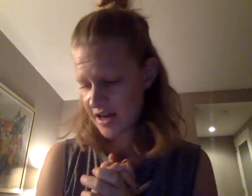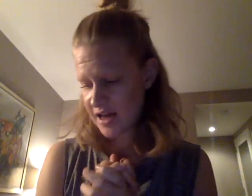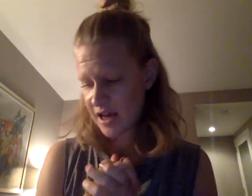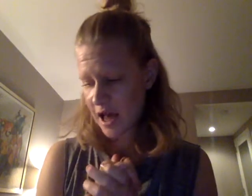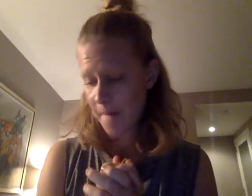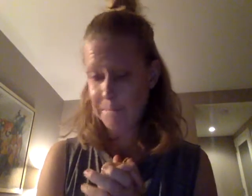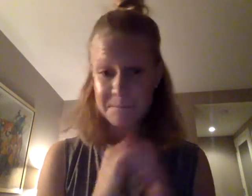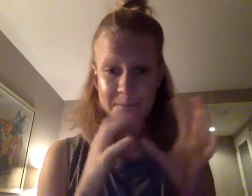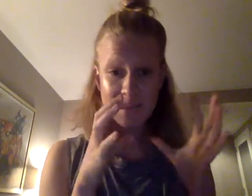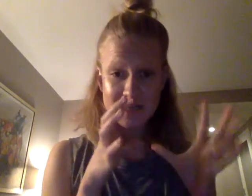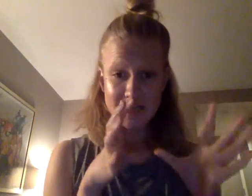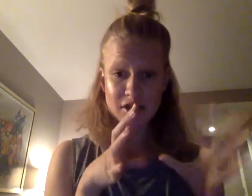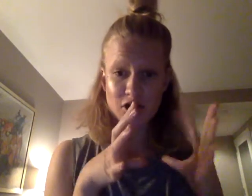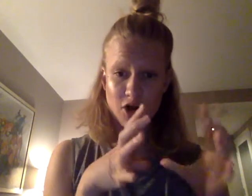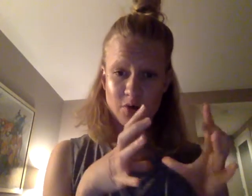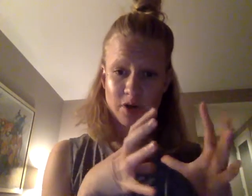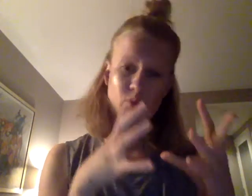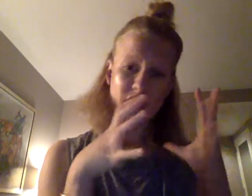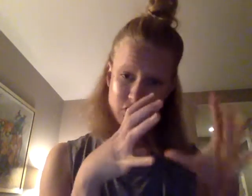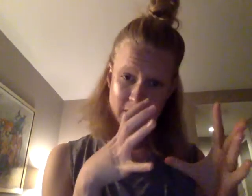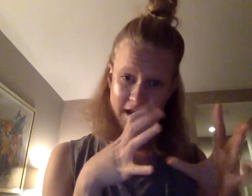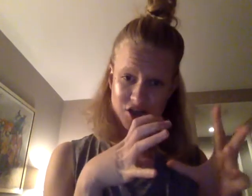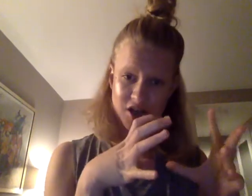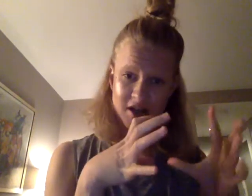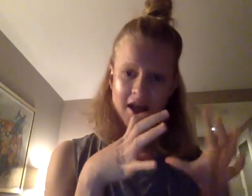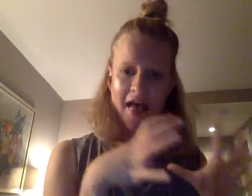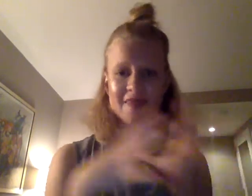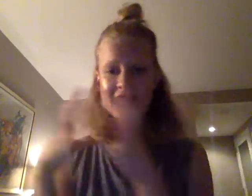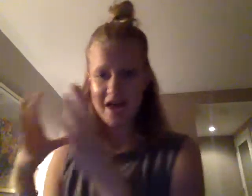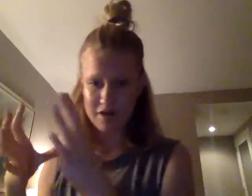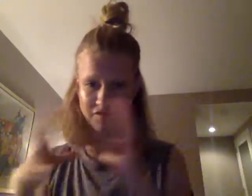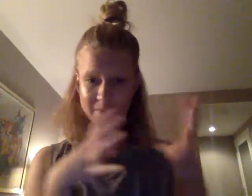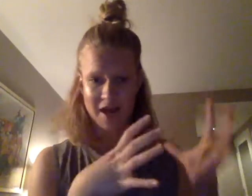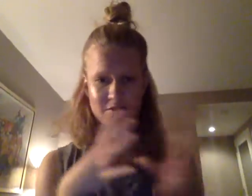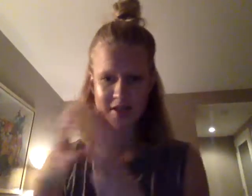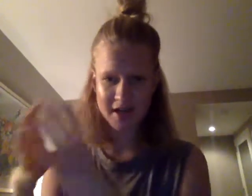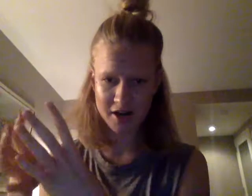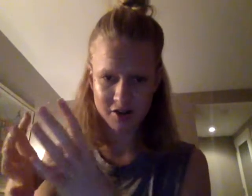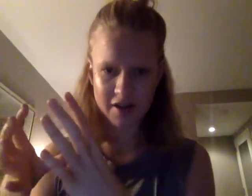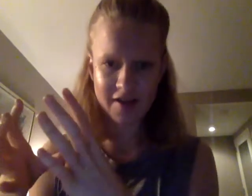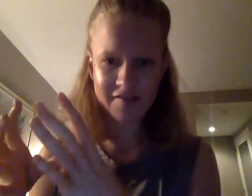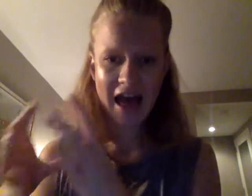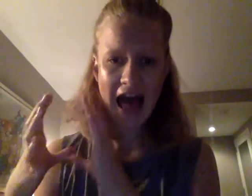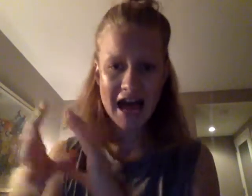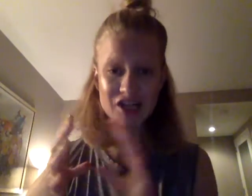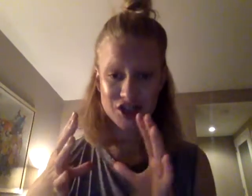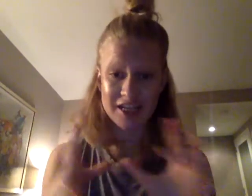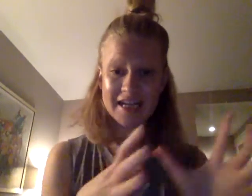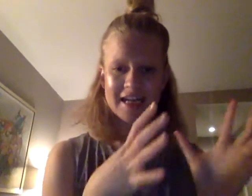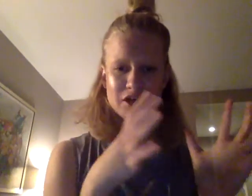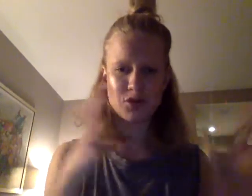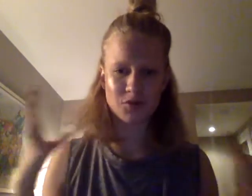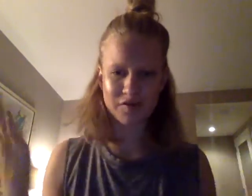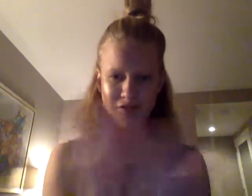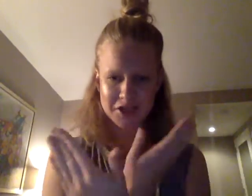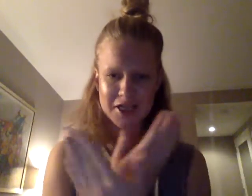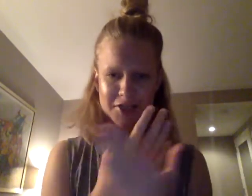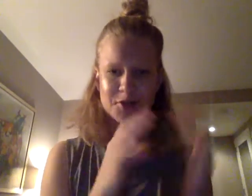it doesn't go, what's your passion, and then from that you design a good life, actually you reverse it. So